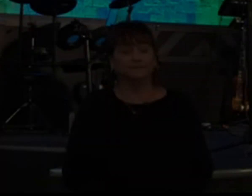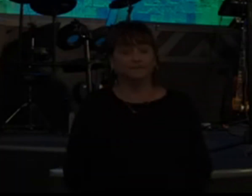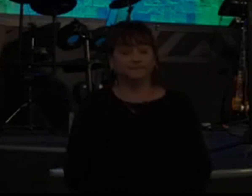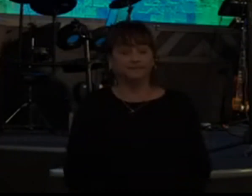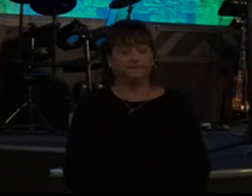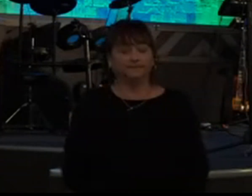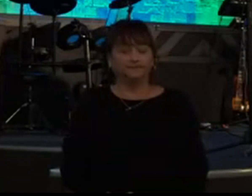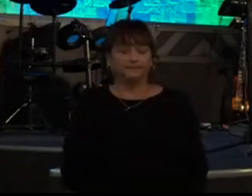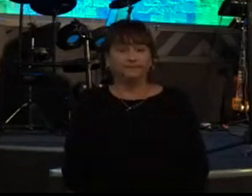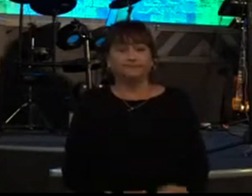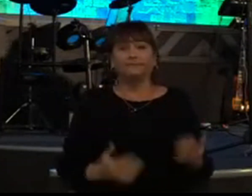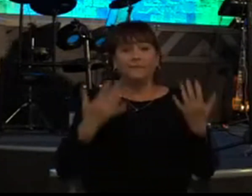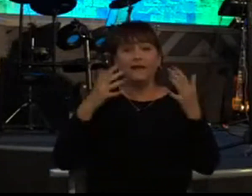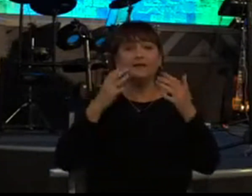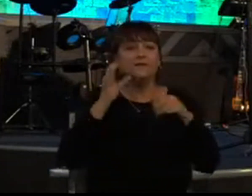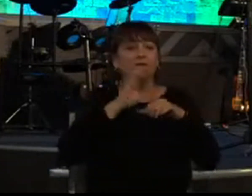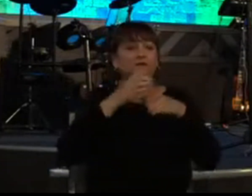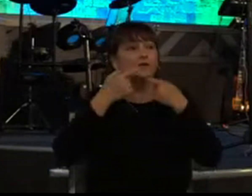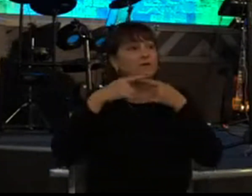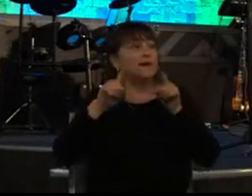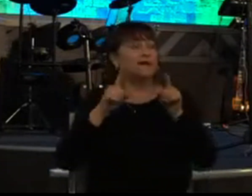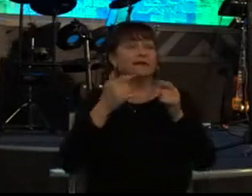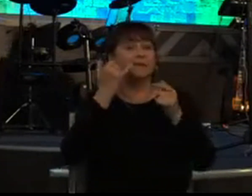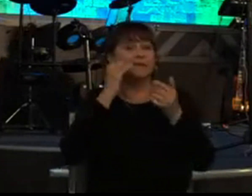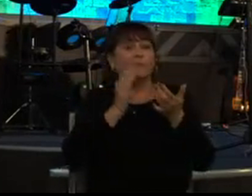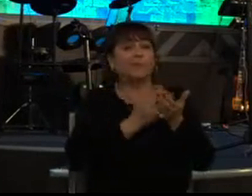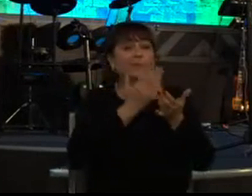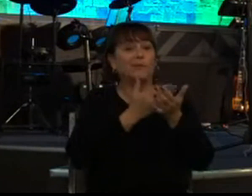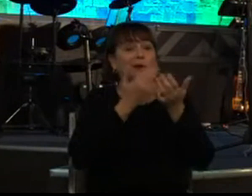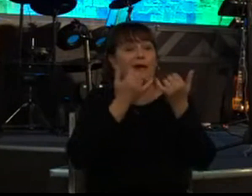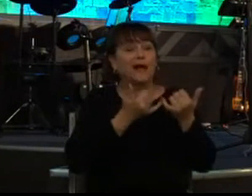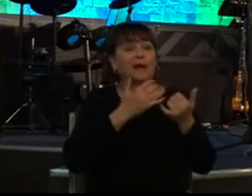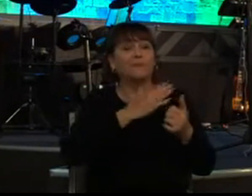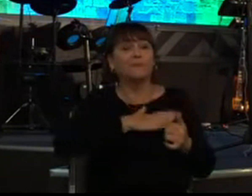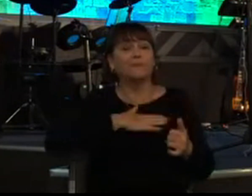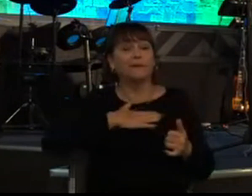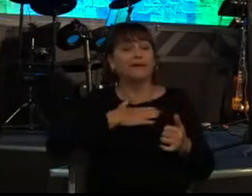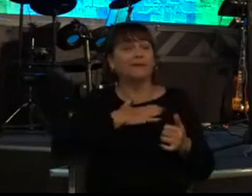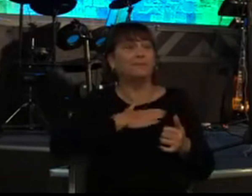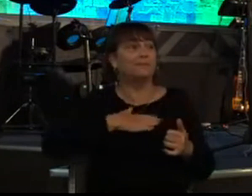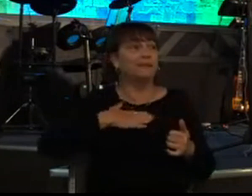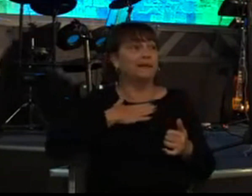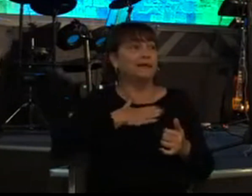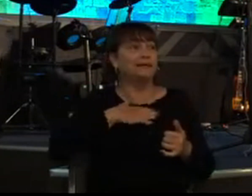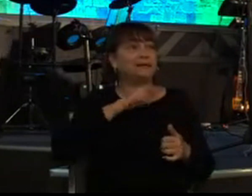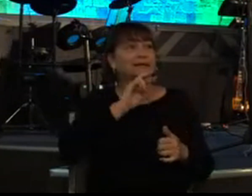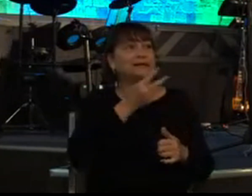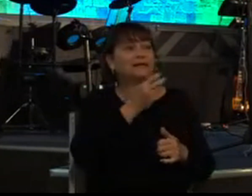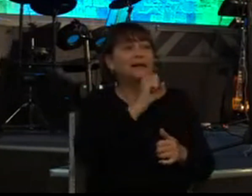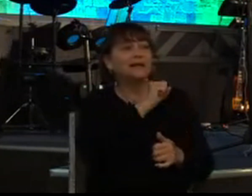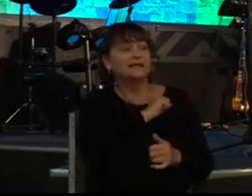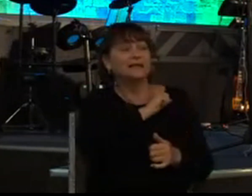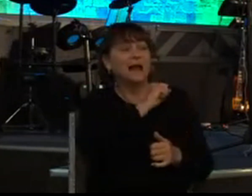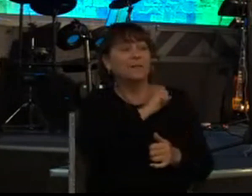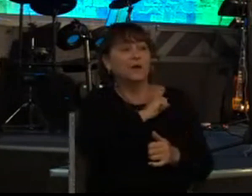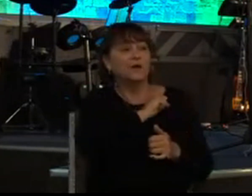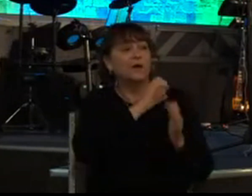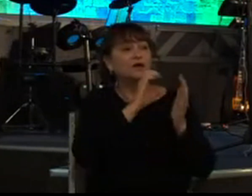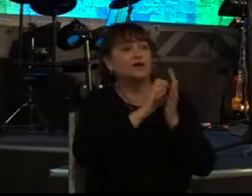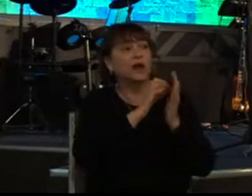that's it for church announcements guys so if you would turn with me please in your bibles to 2nd samuel chapter 12 that's